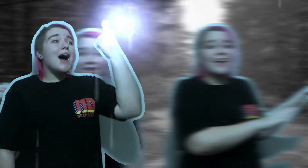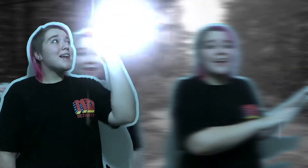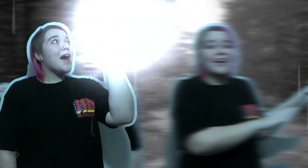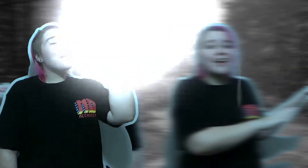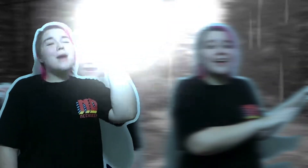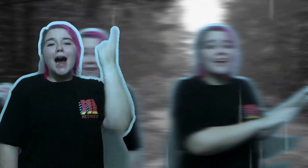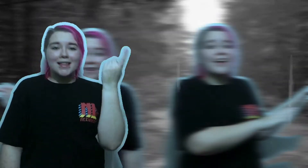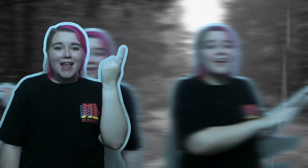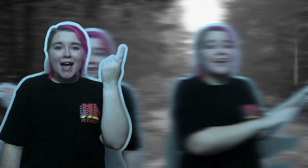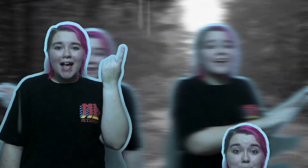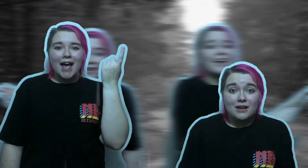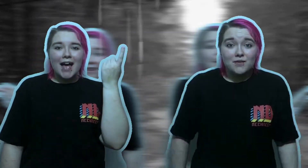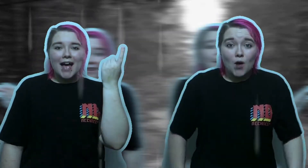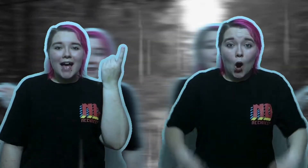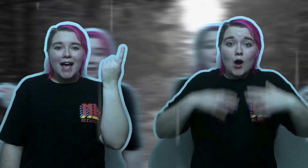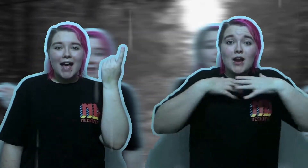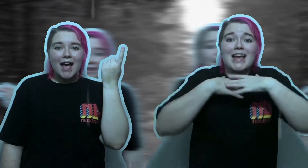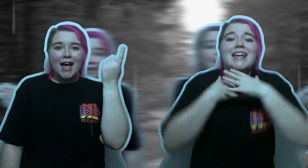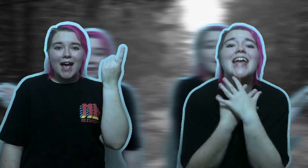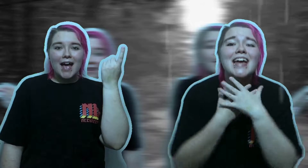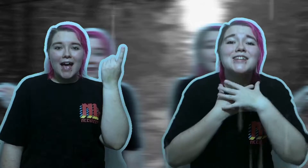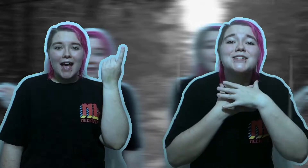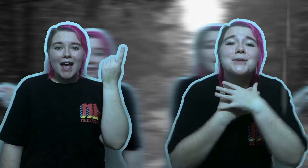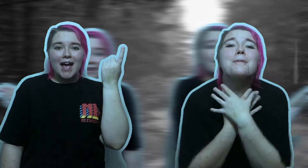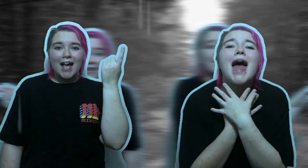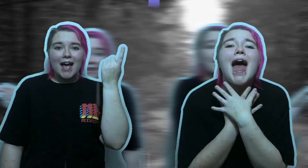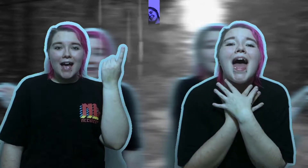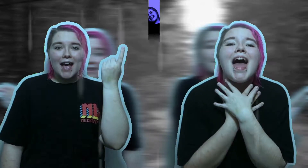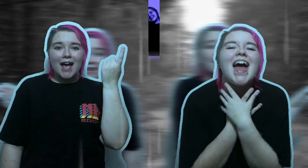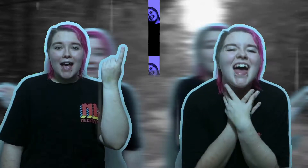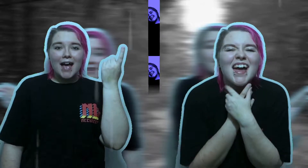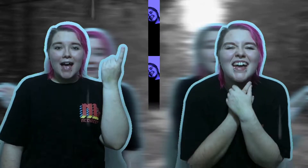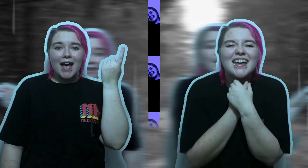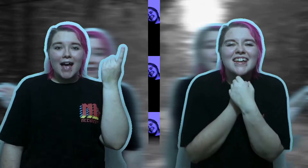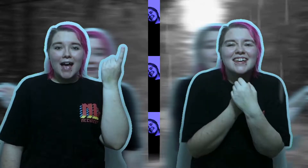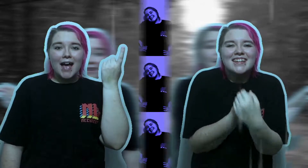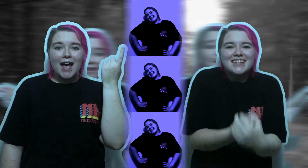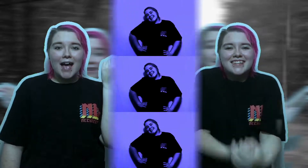get one up on life before it kills me